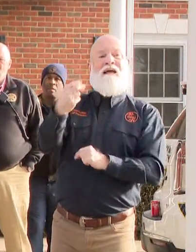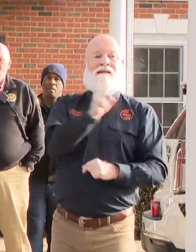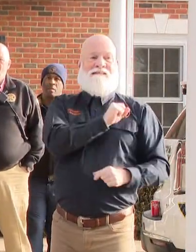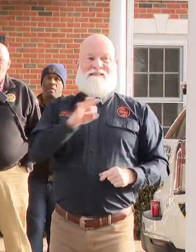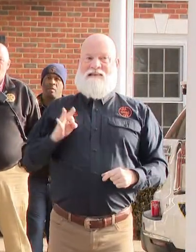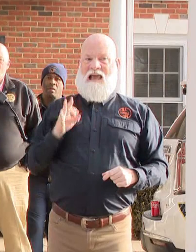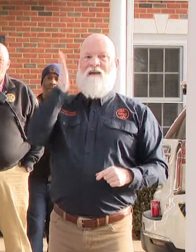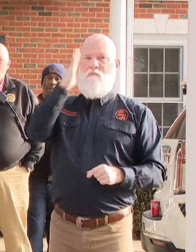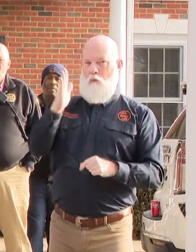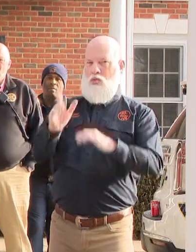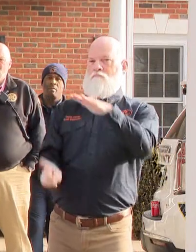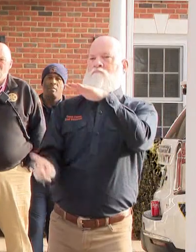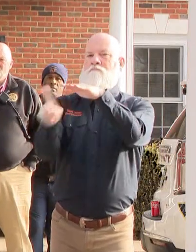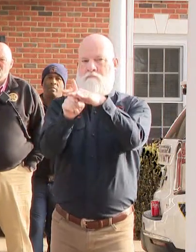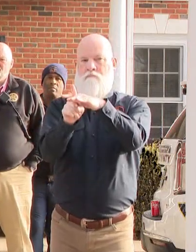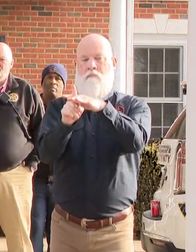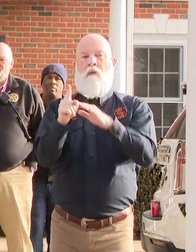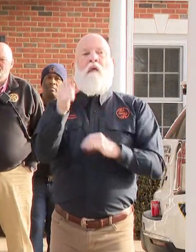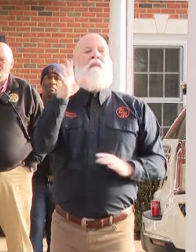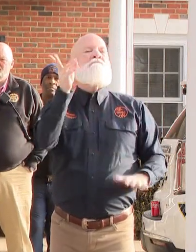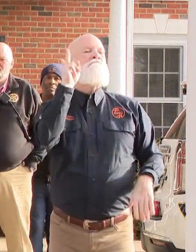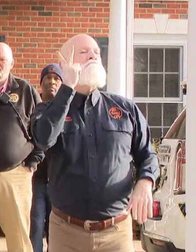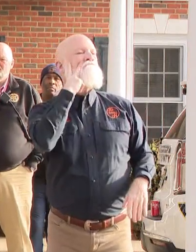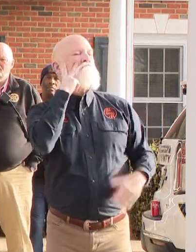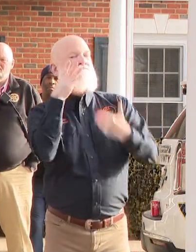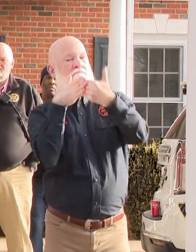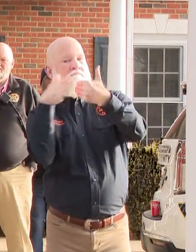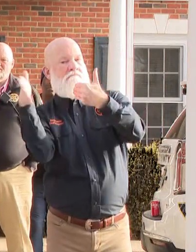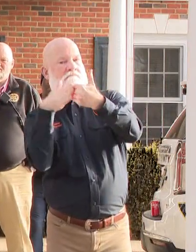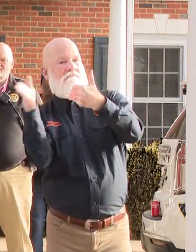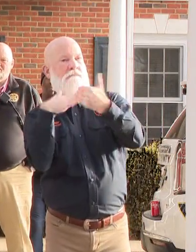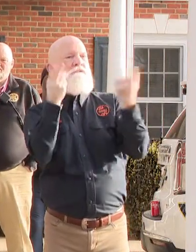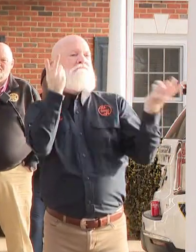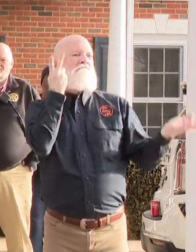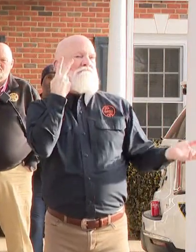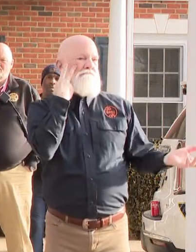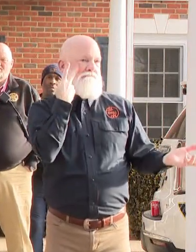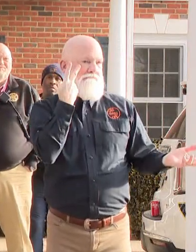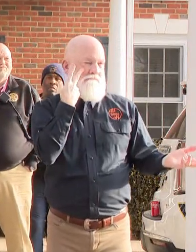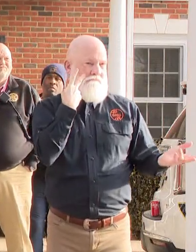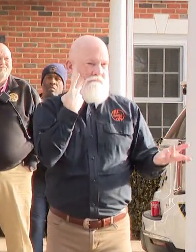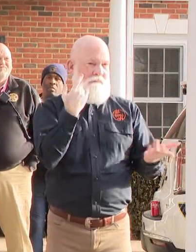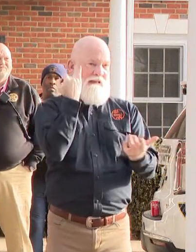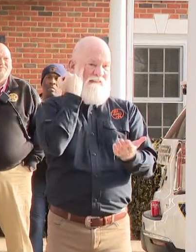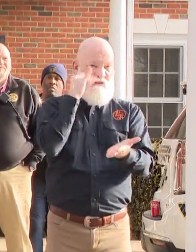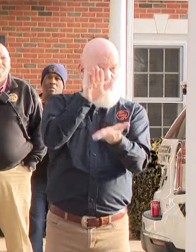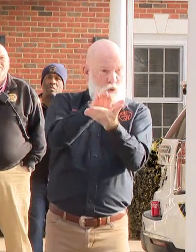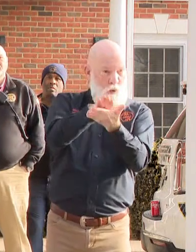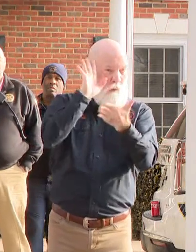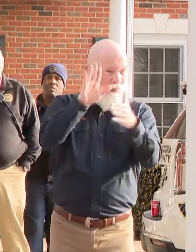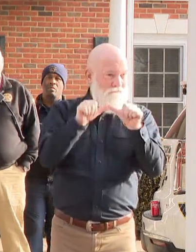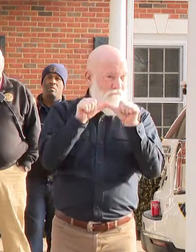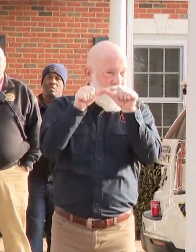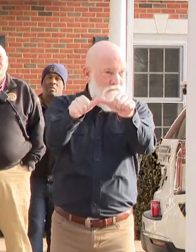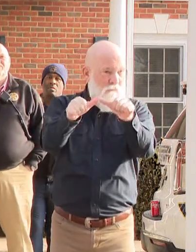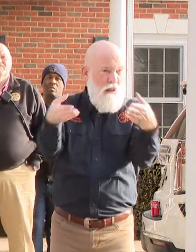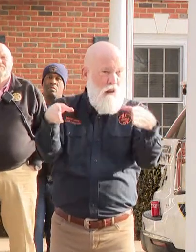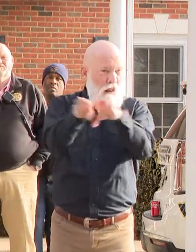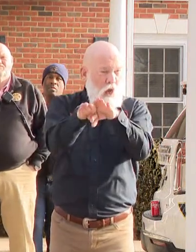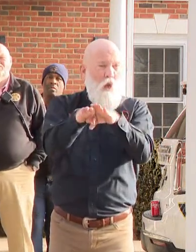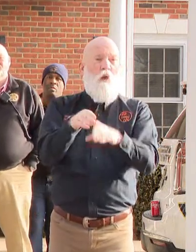determine whether or not school will remain closed to students. So additional announcements will be made